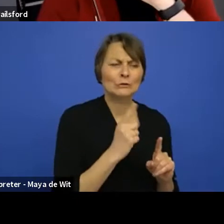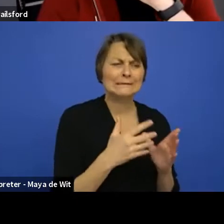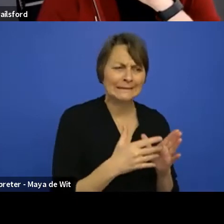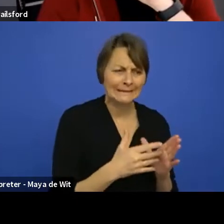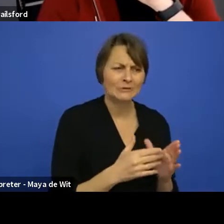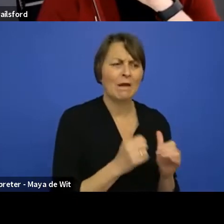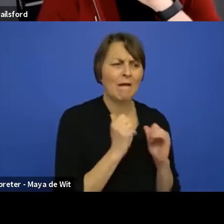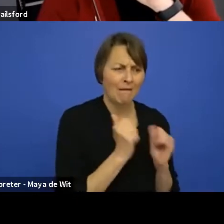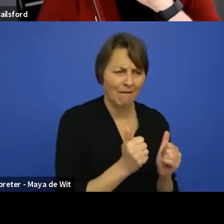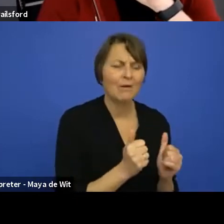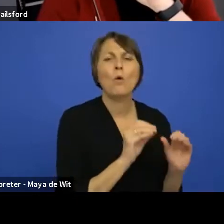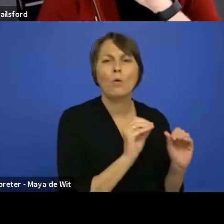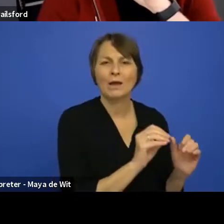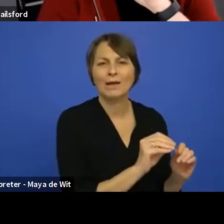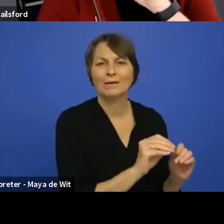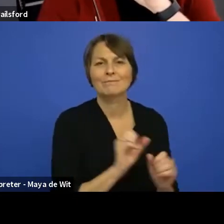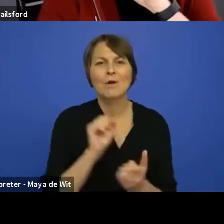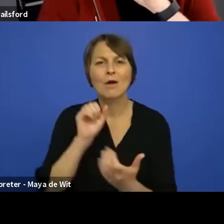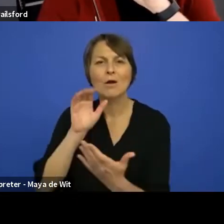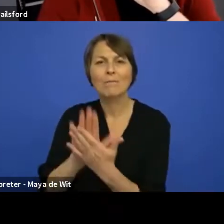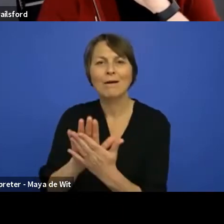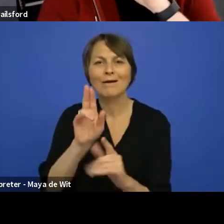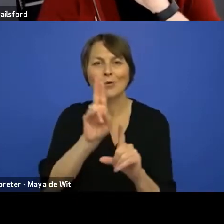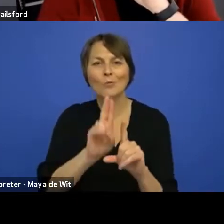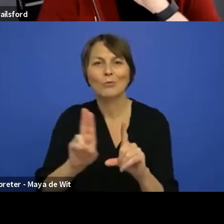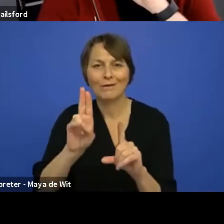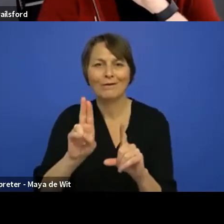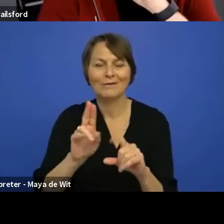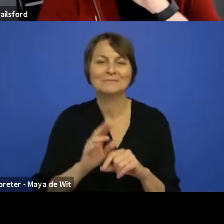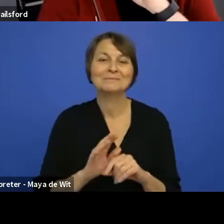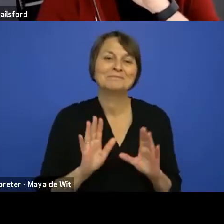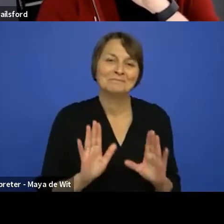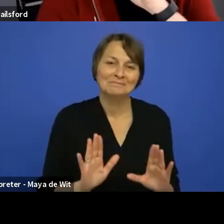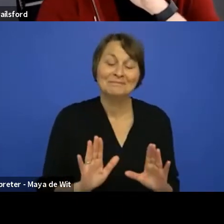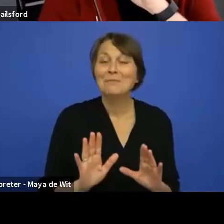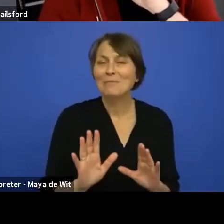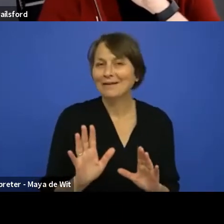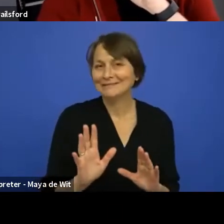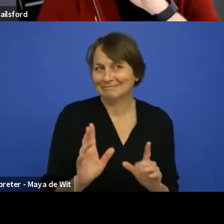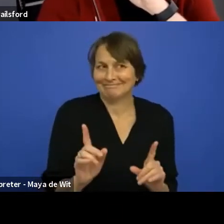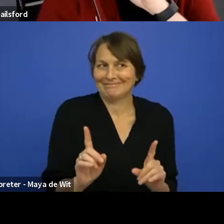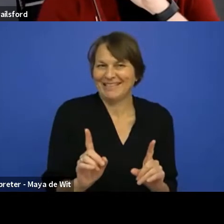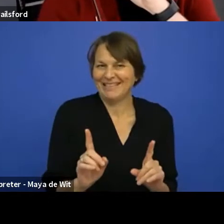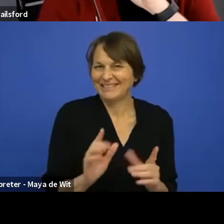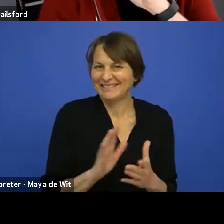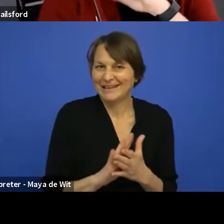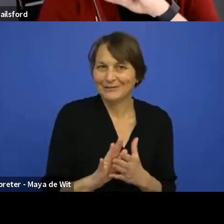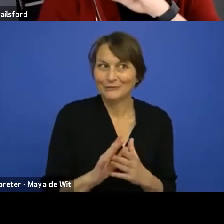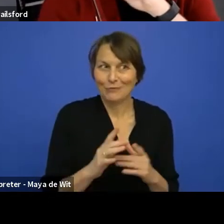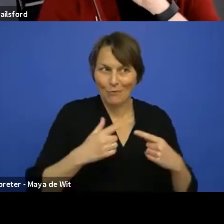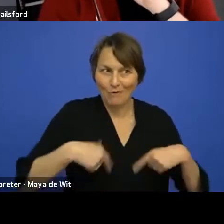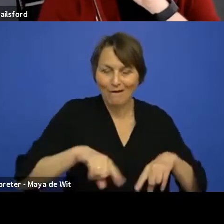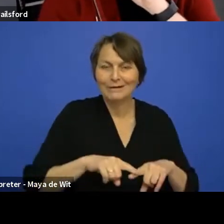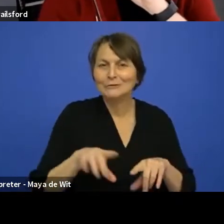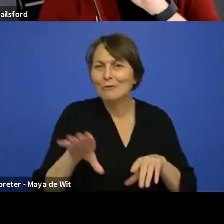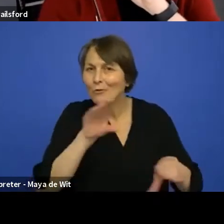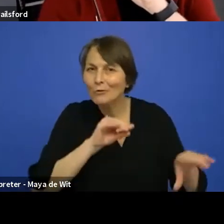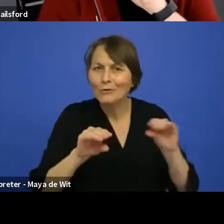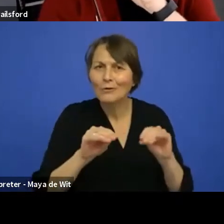but, but absolutely that, that it, it might even be a nice way for ourselves to learn more about how it is to actually use the components